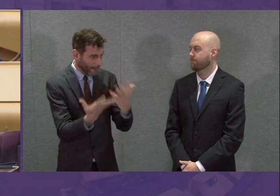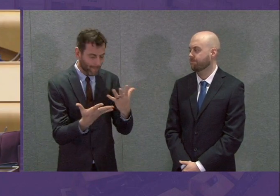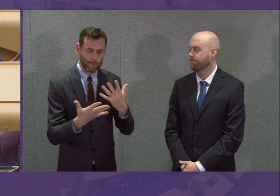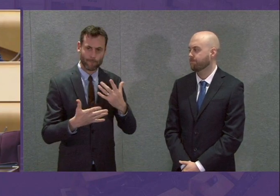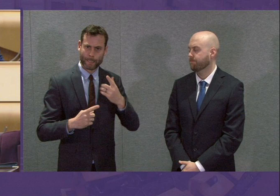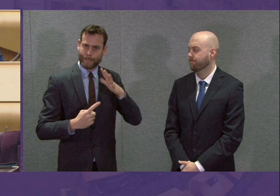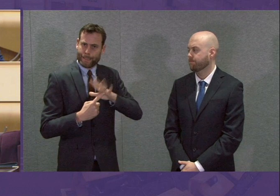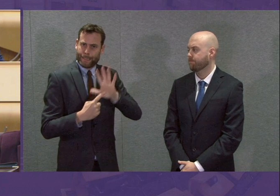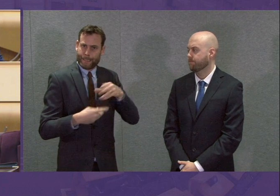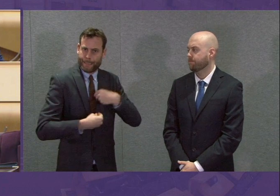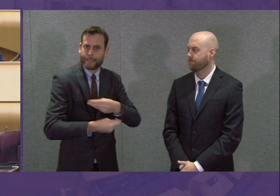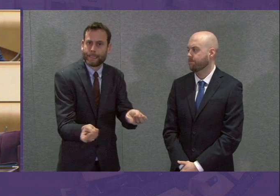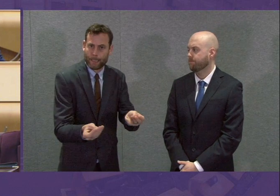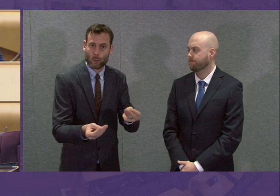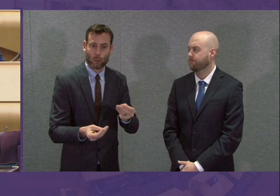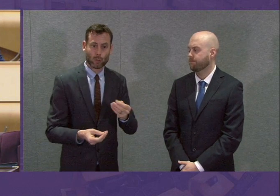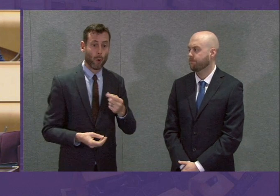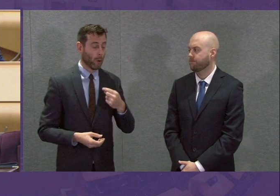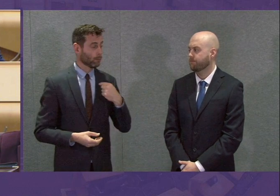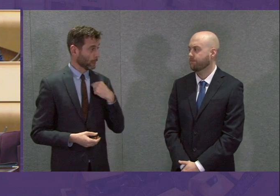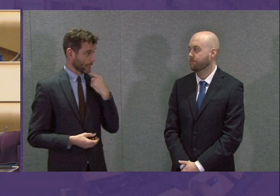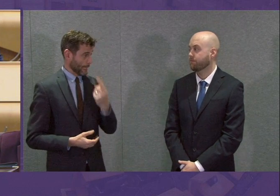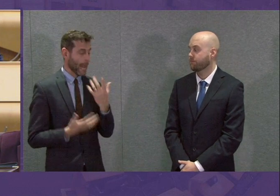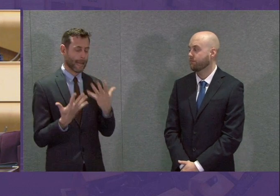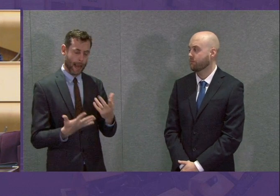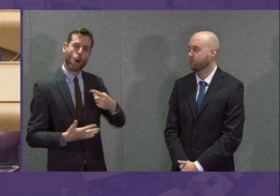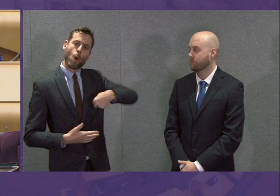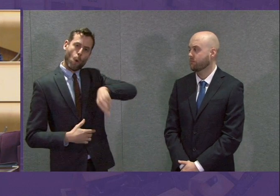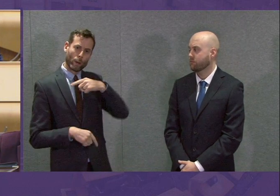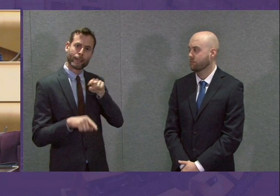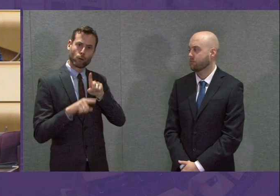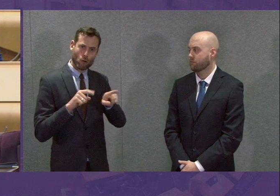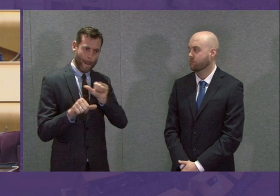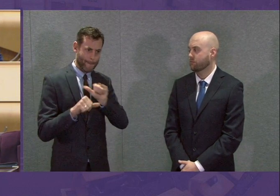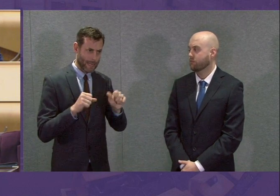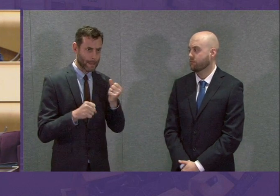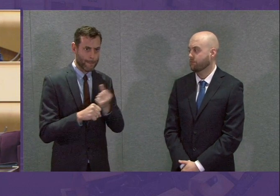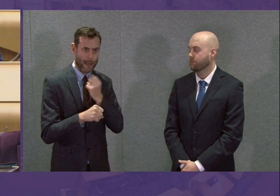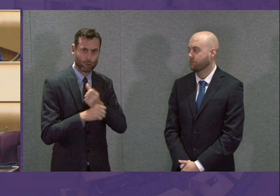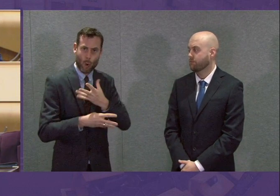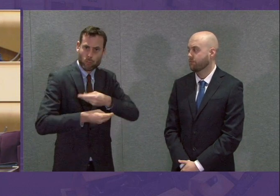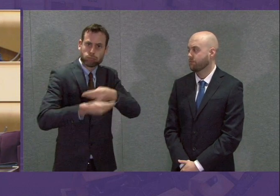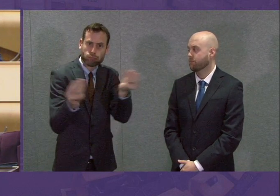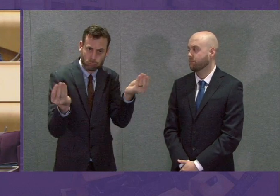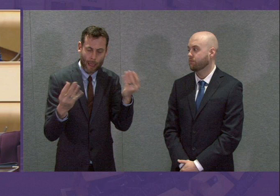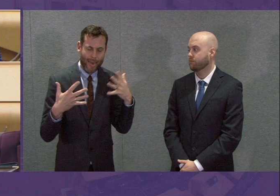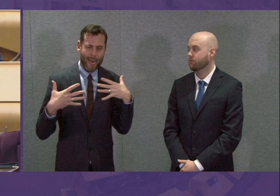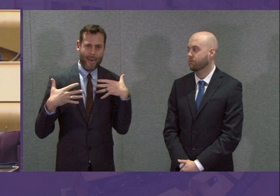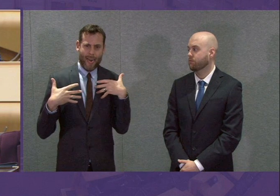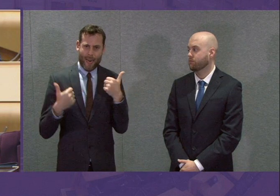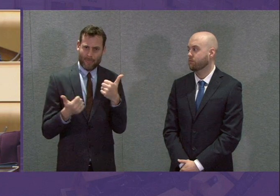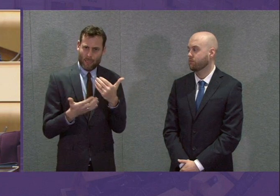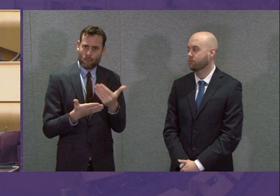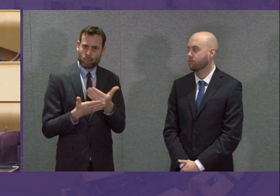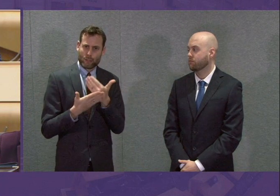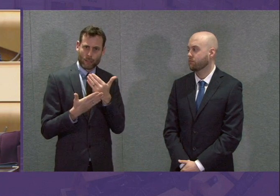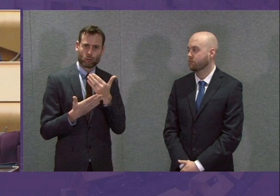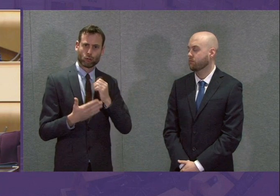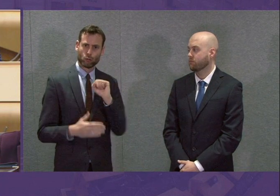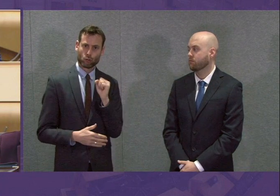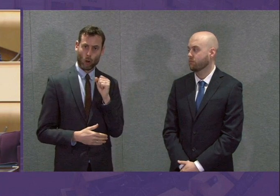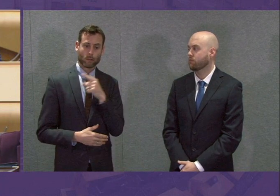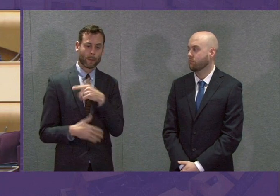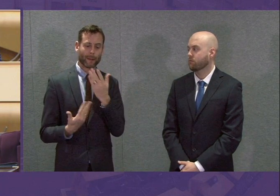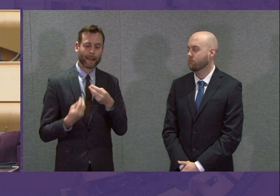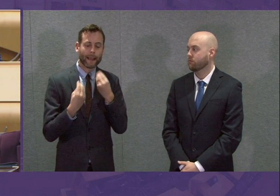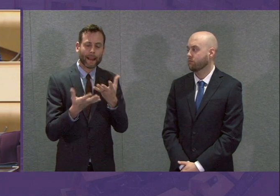And I give an undertaking here today that we will do everything possible to ensure that is the case. Health Protection Scotland has issued clear guidance on